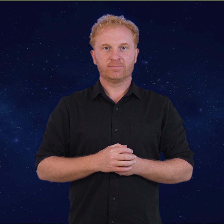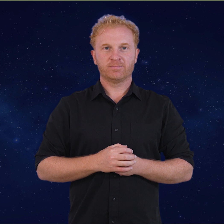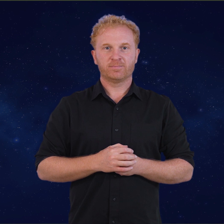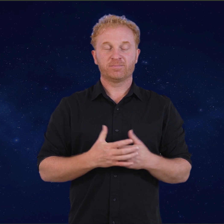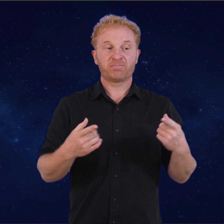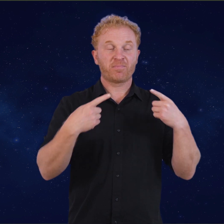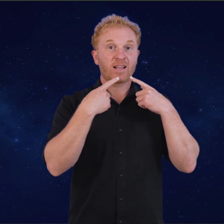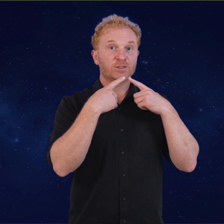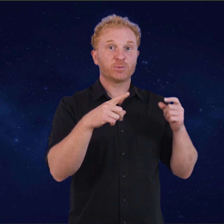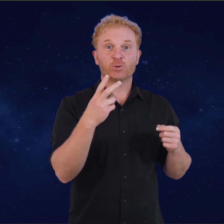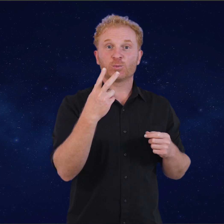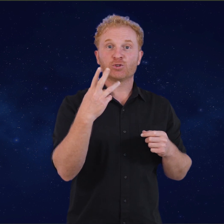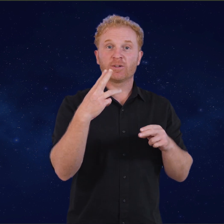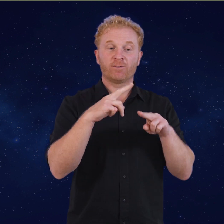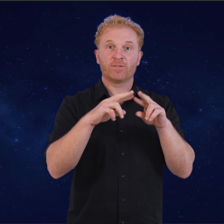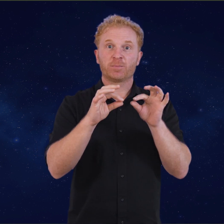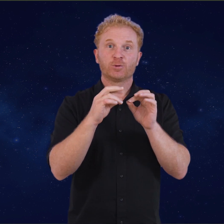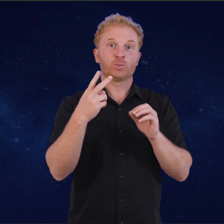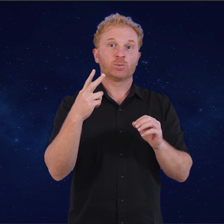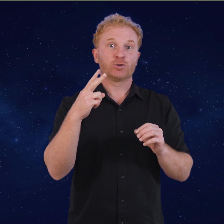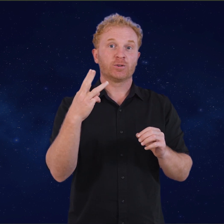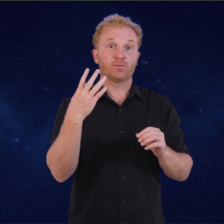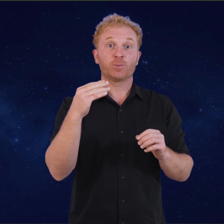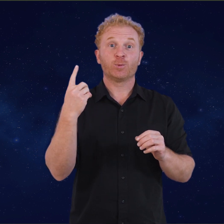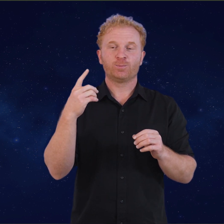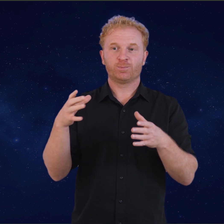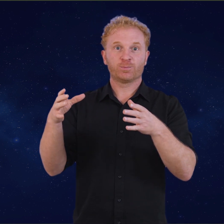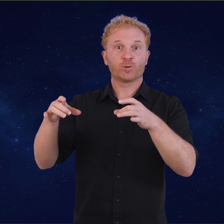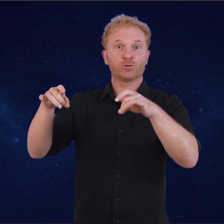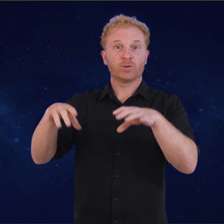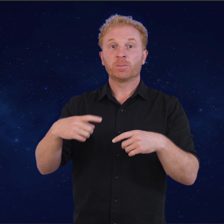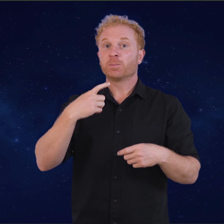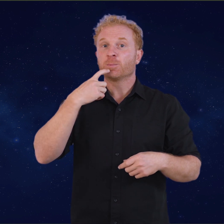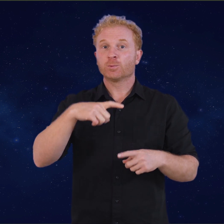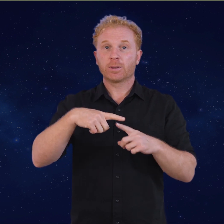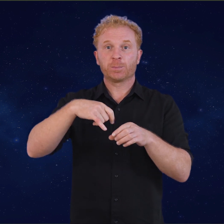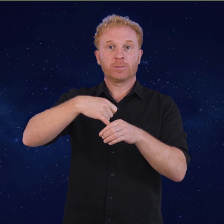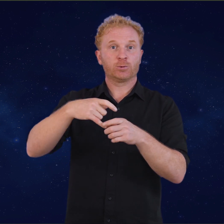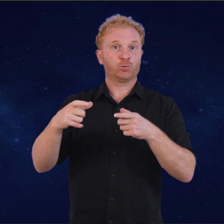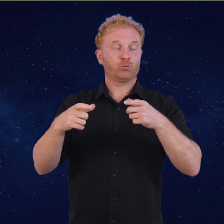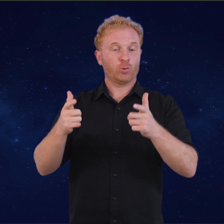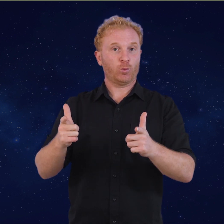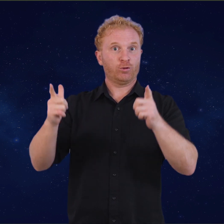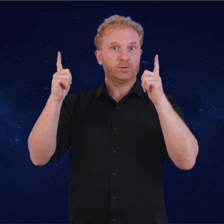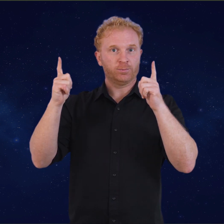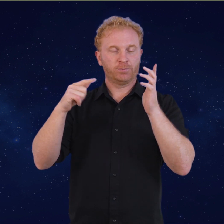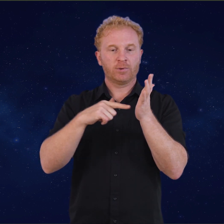On 23 February 2023, Australia's Poisons and